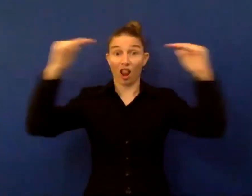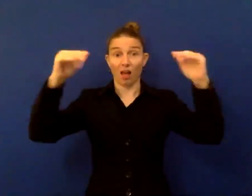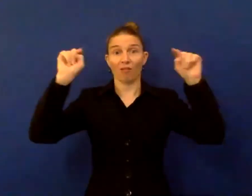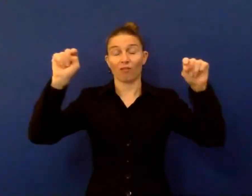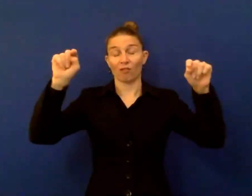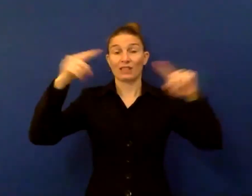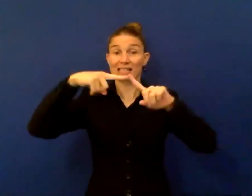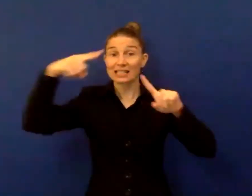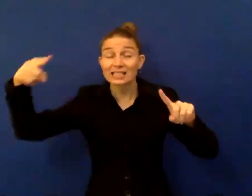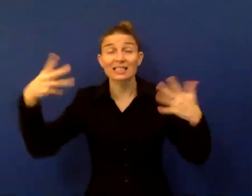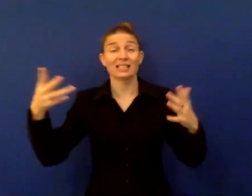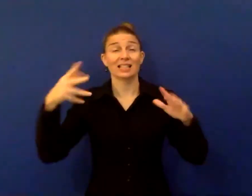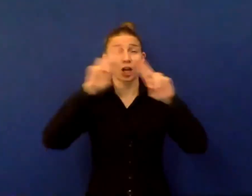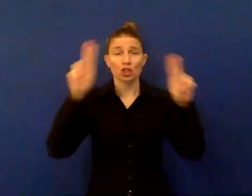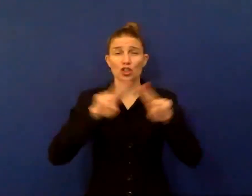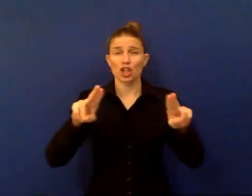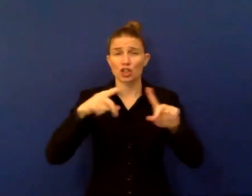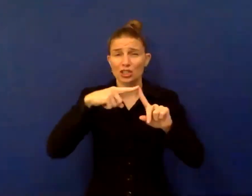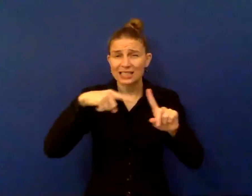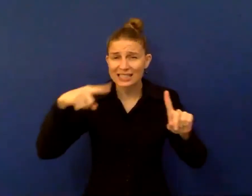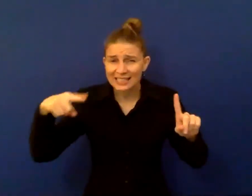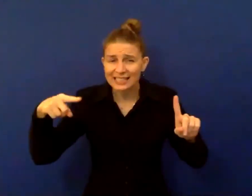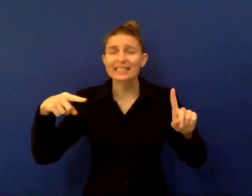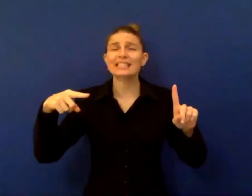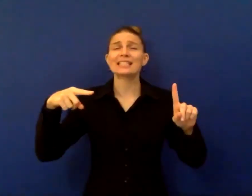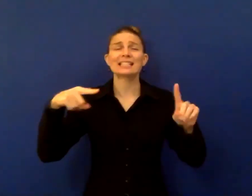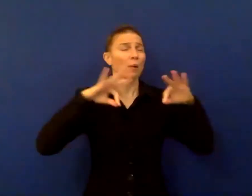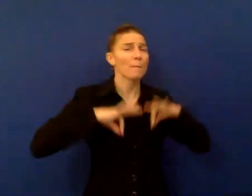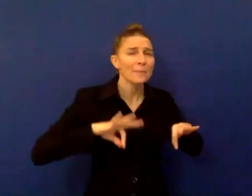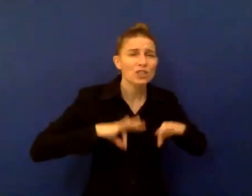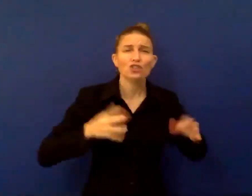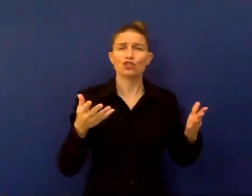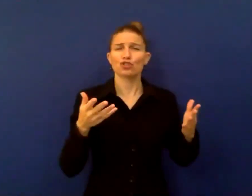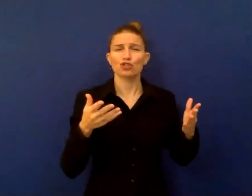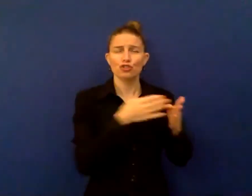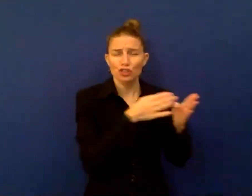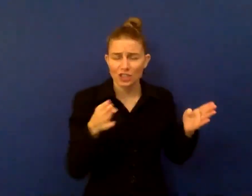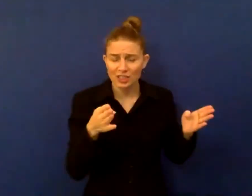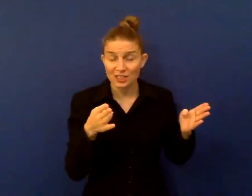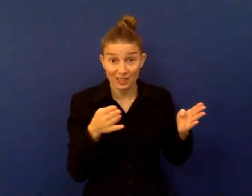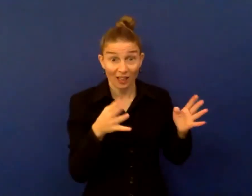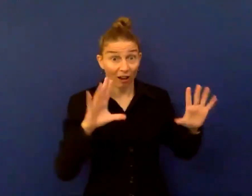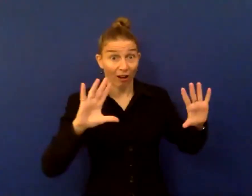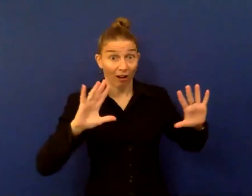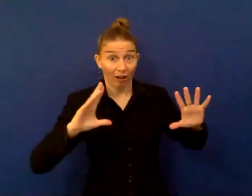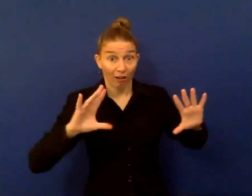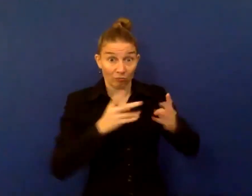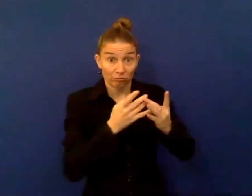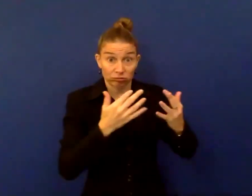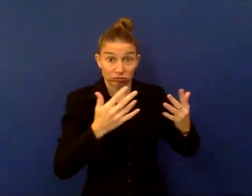national statistics office and other ministries at the national level, the more opportunities we will have to